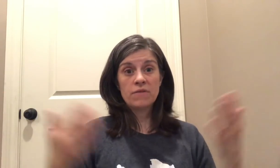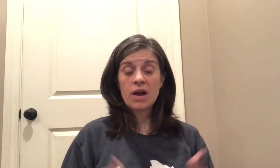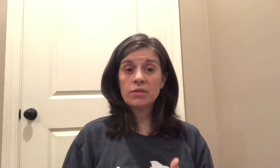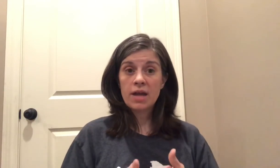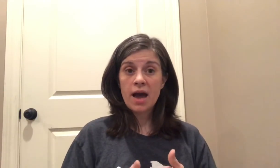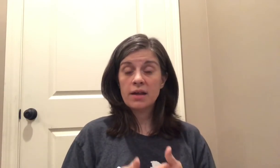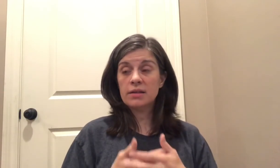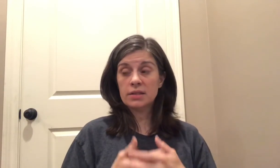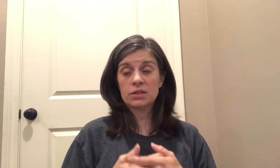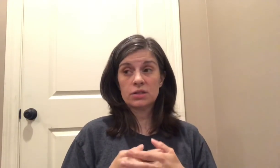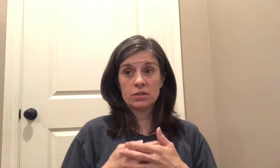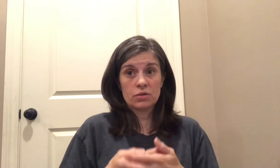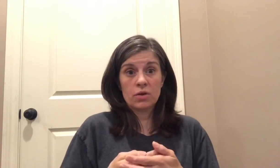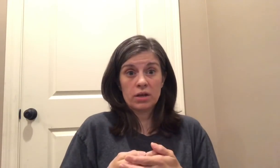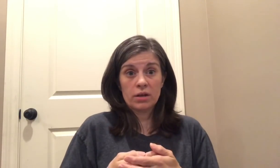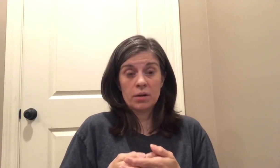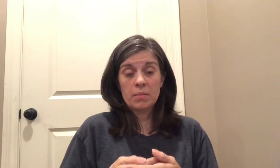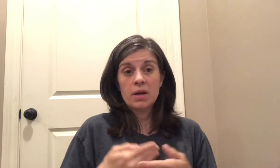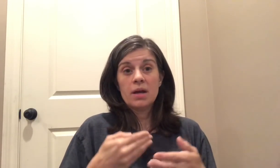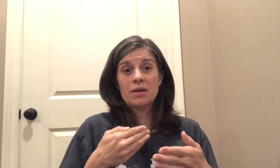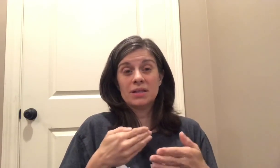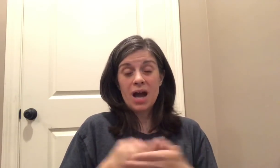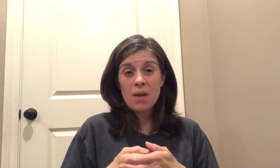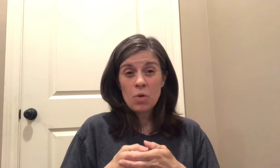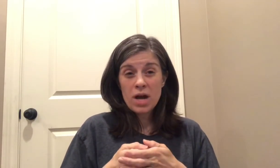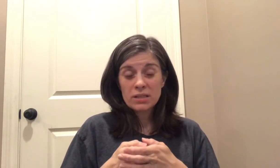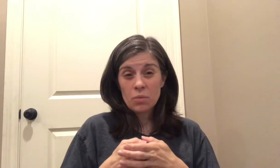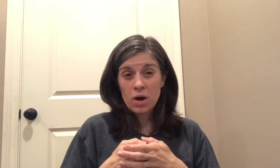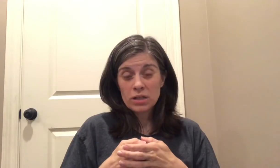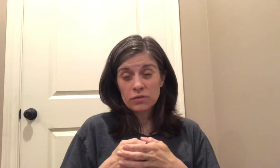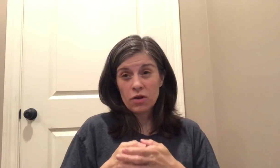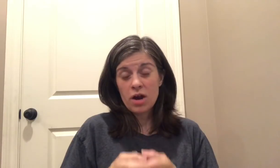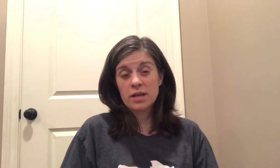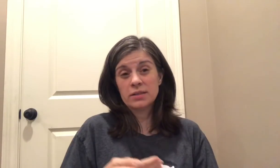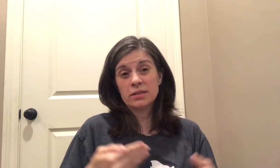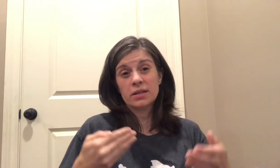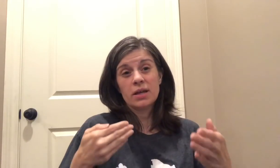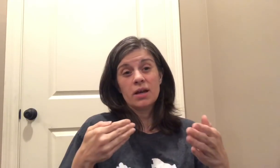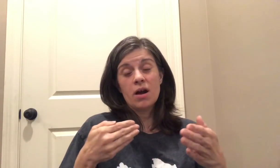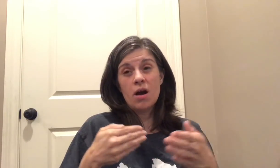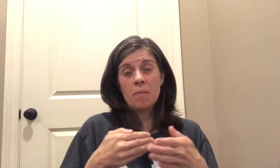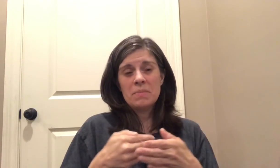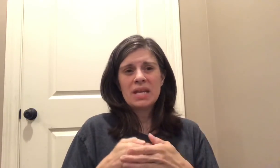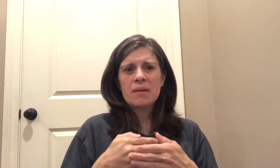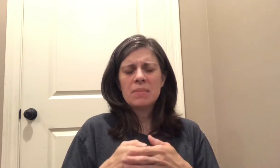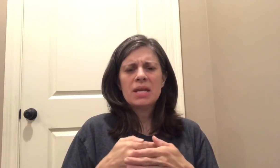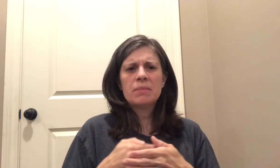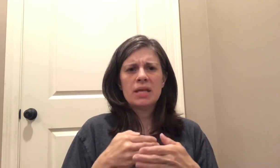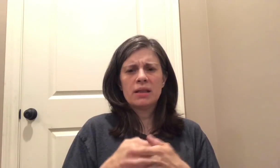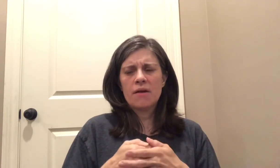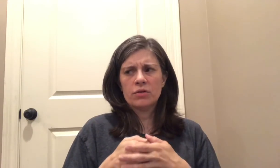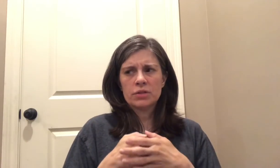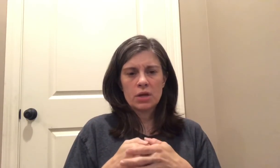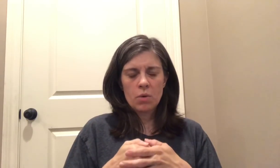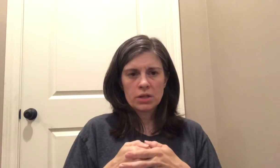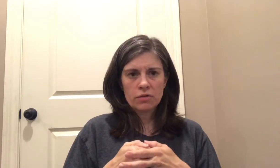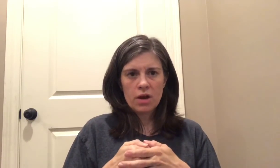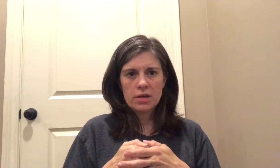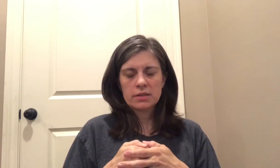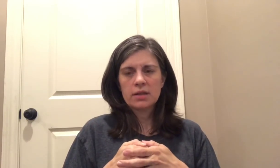found that this curriculum time wise it works for us um many many many levels it works for us